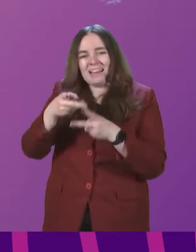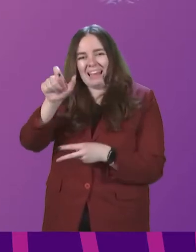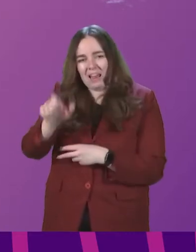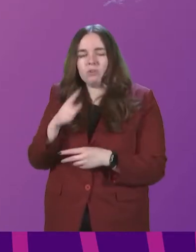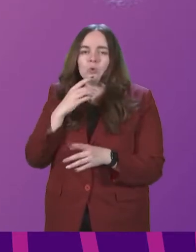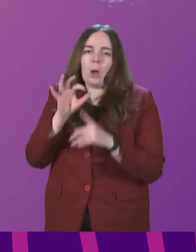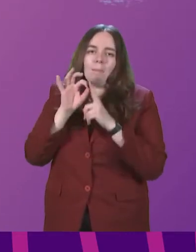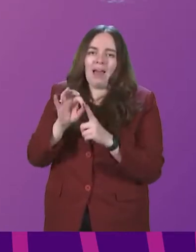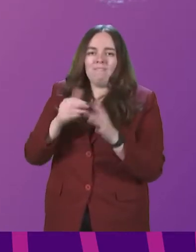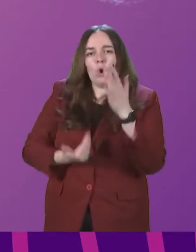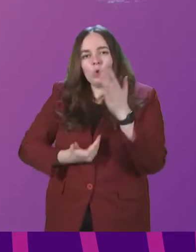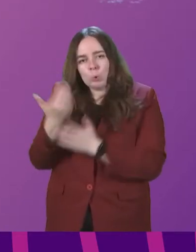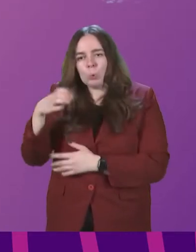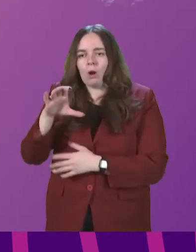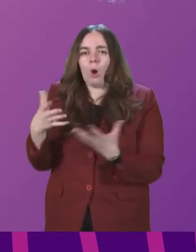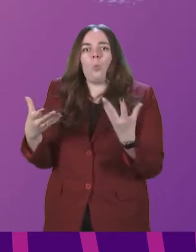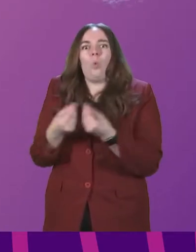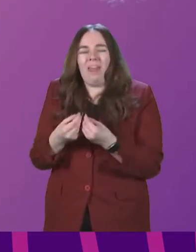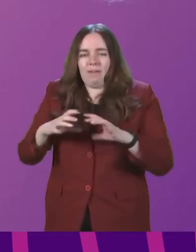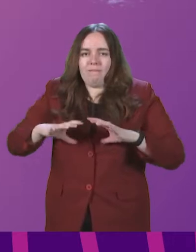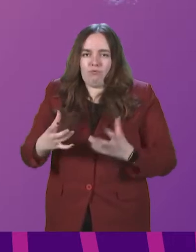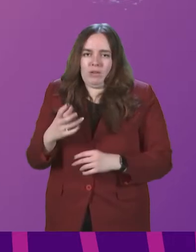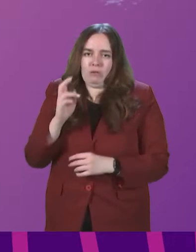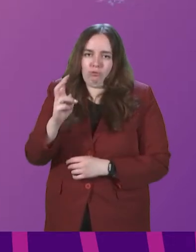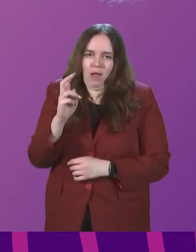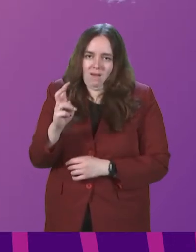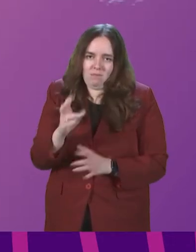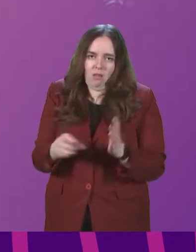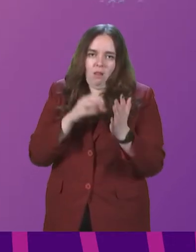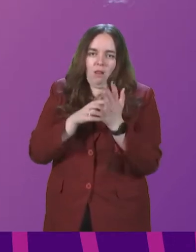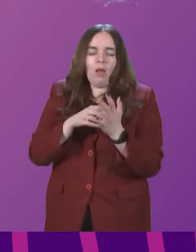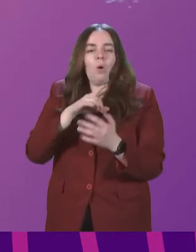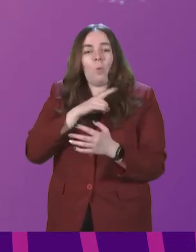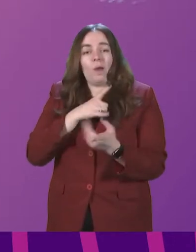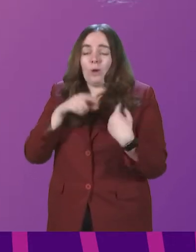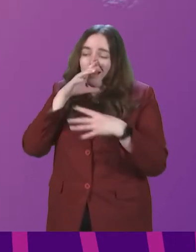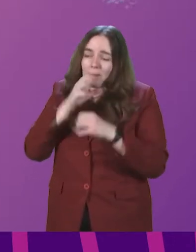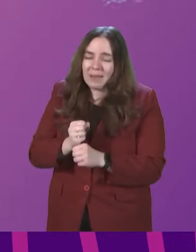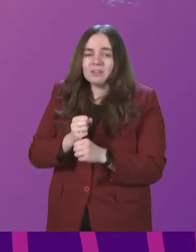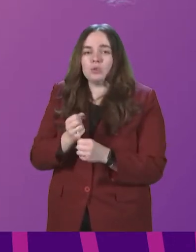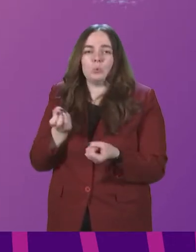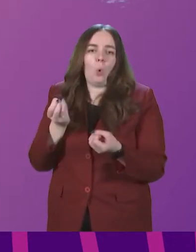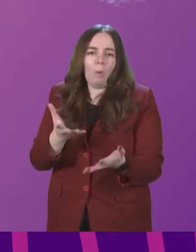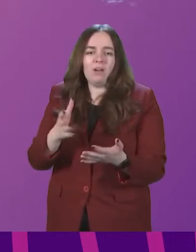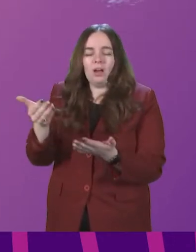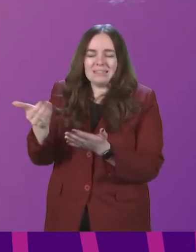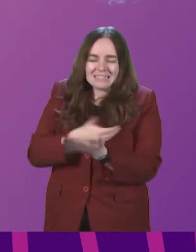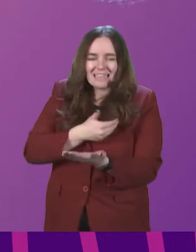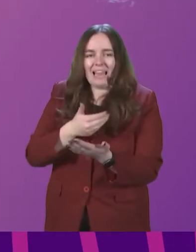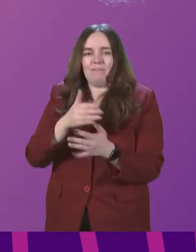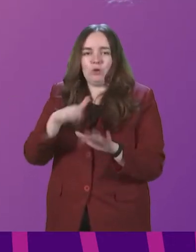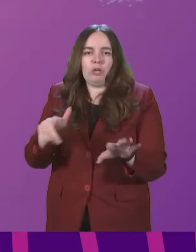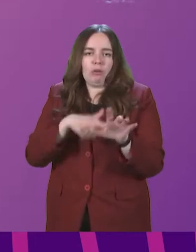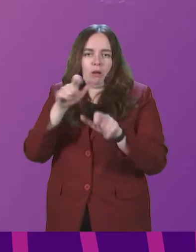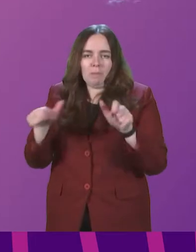replacement card with the free bus travel product on their behalf. And that's because we're committed to delivering the scheme in a way that's safe for children and young people. For